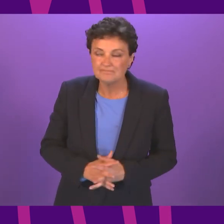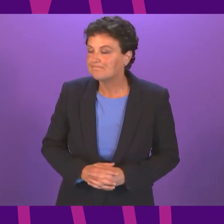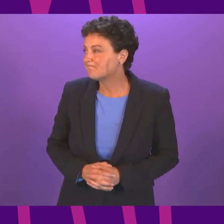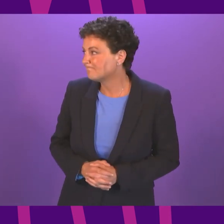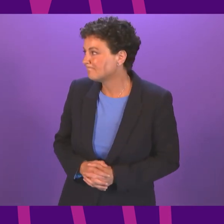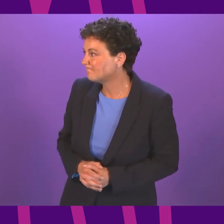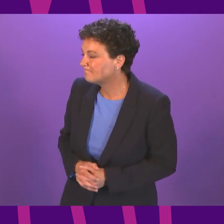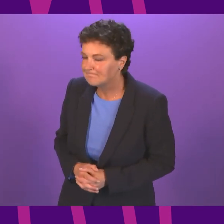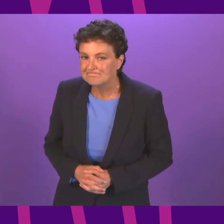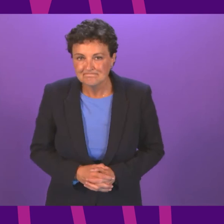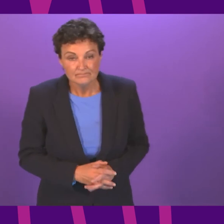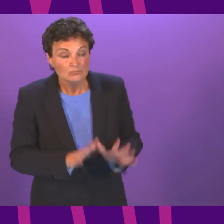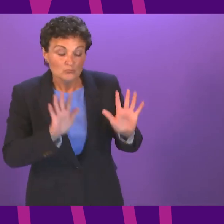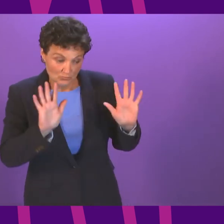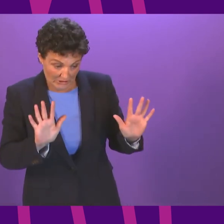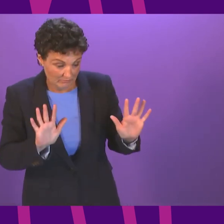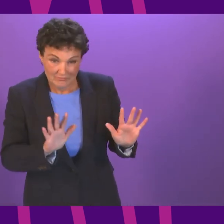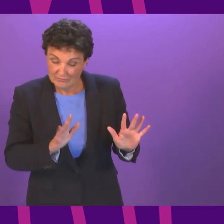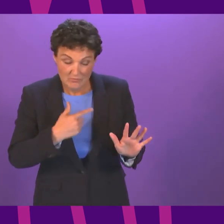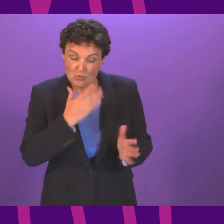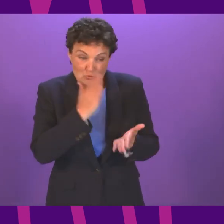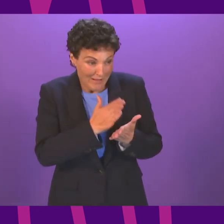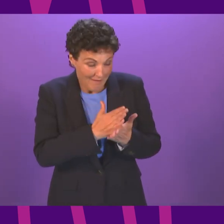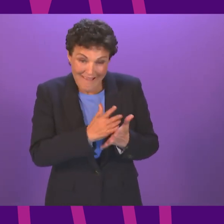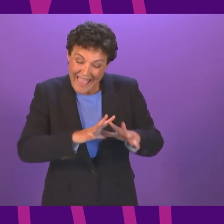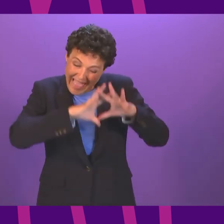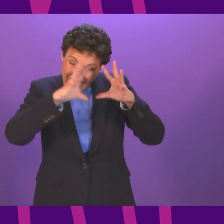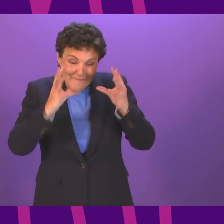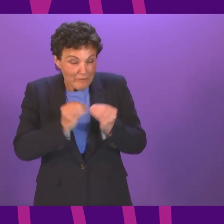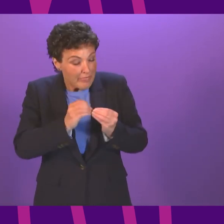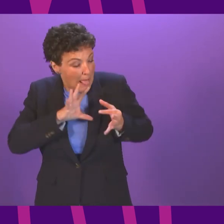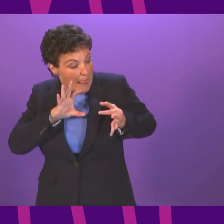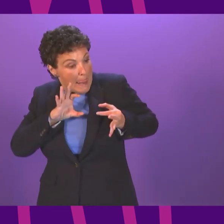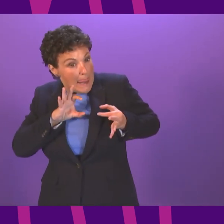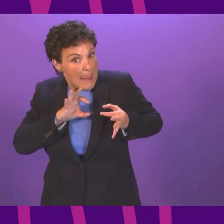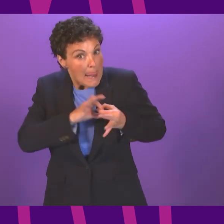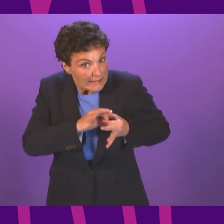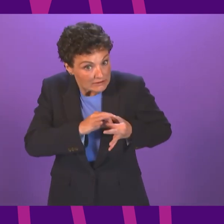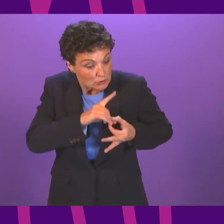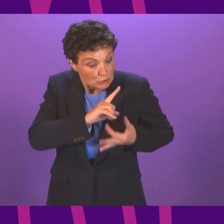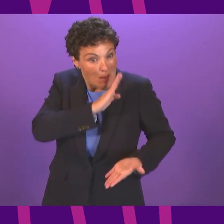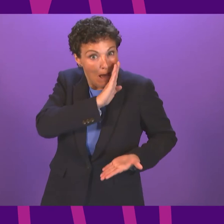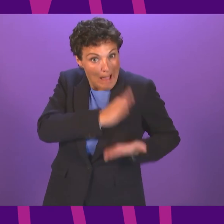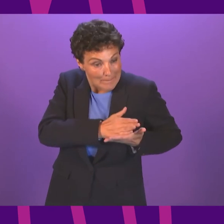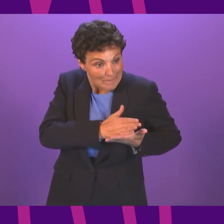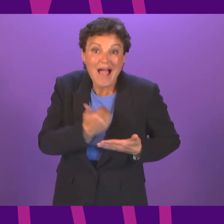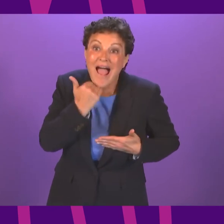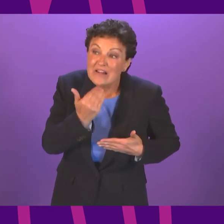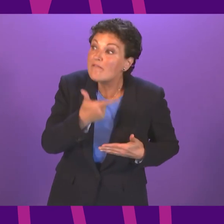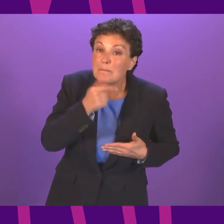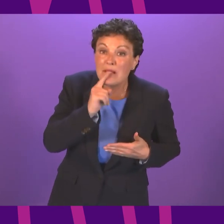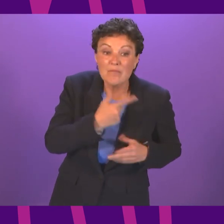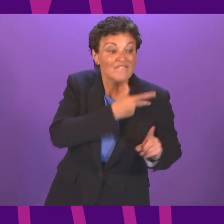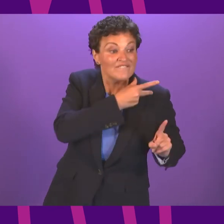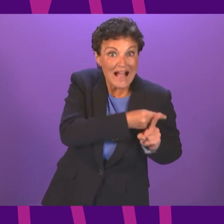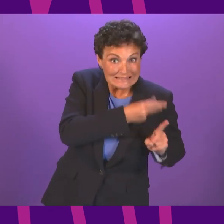my remarks today. This is all dependent on meeting those milestones that we've set out, both in vaccination and meeting that strategic aim of